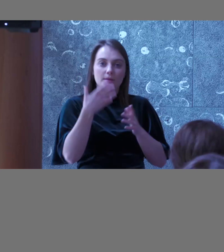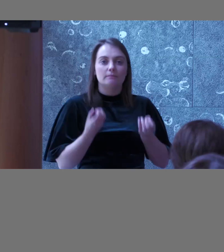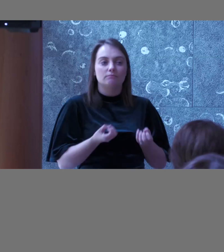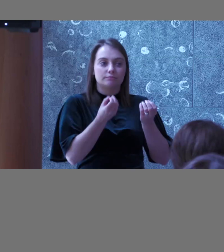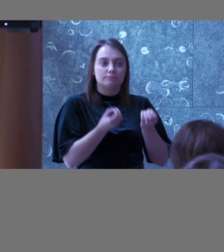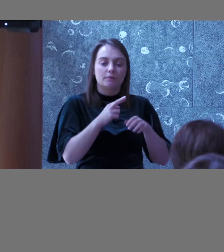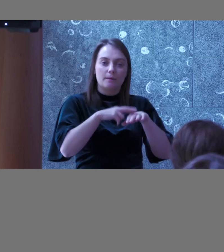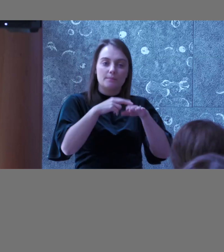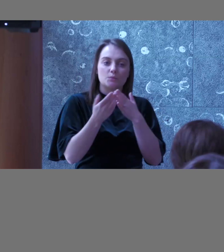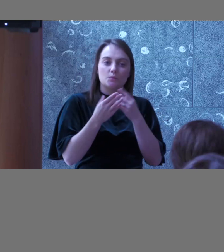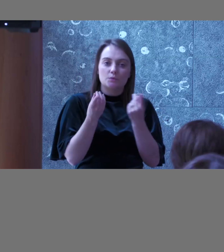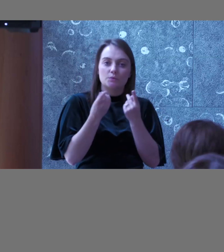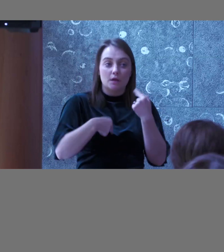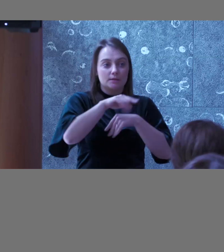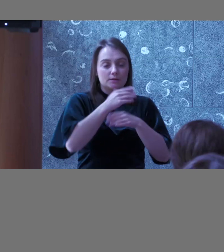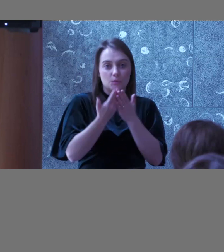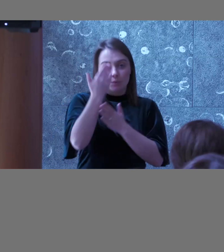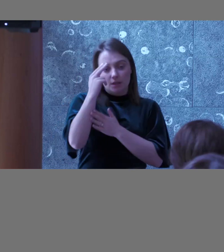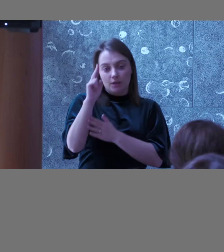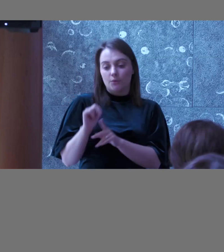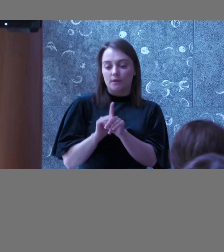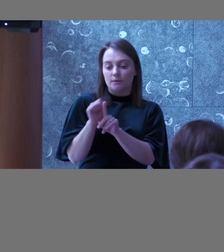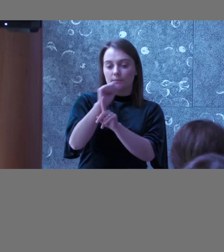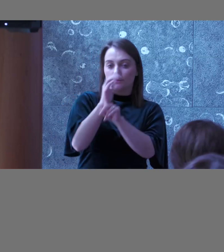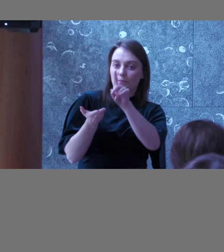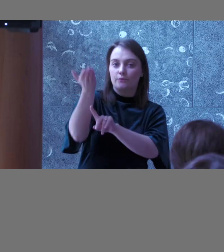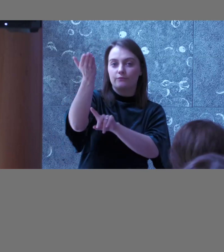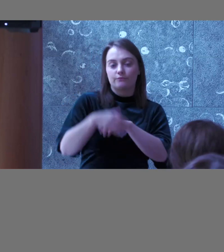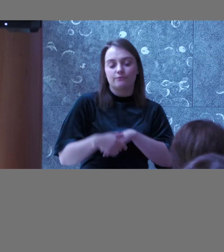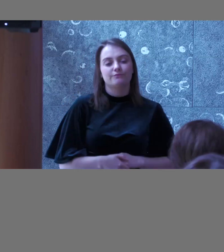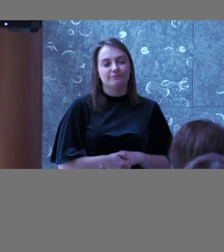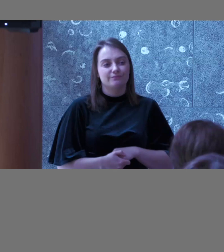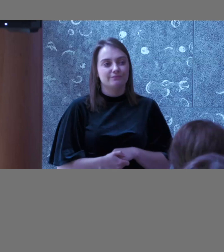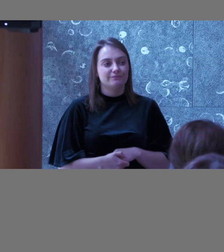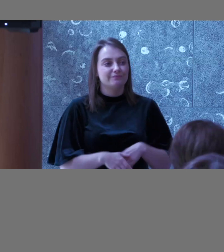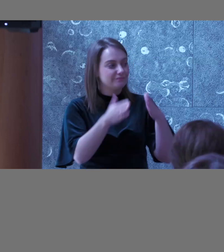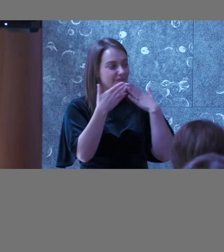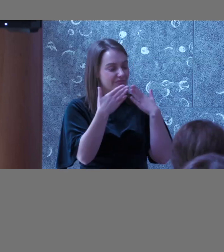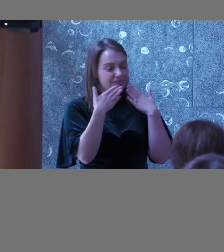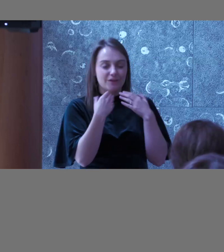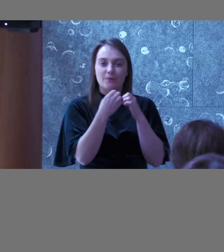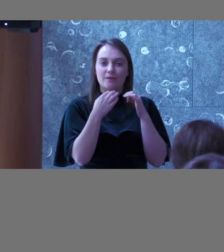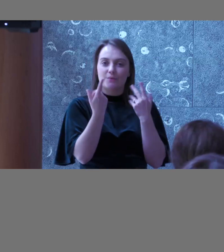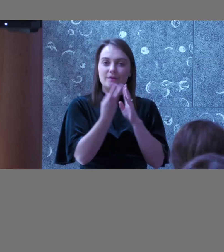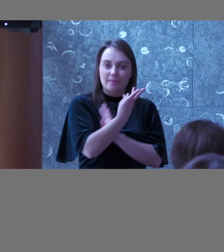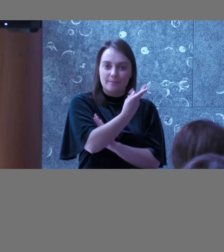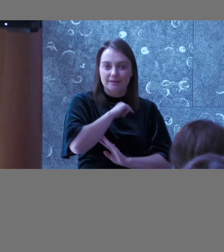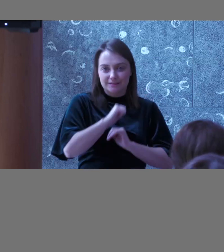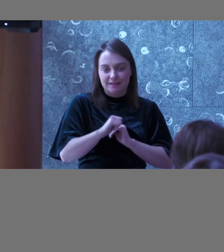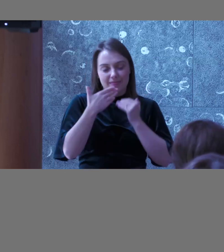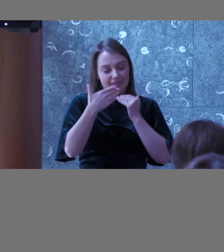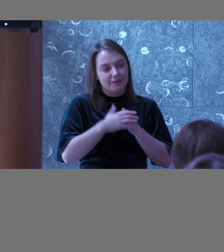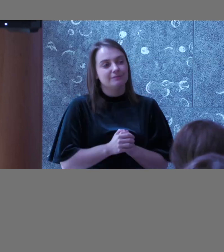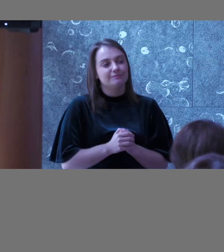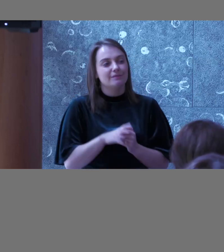doing and as I say as we learn we can only improve you know thank you very much thank you thank you all I think I